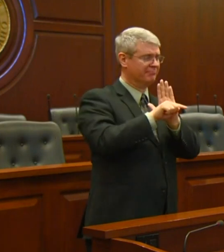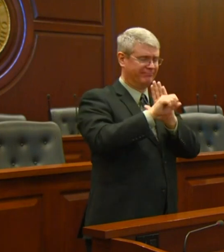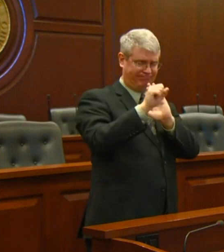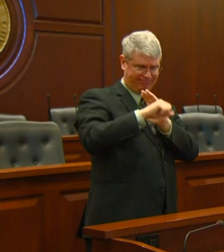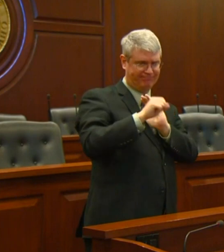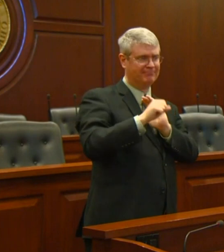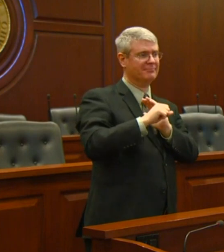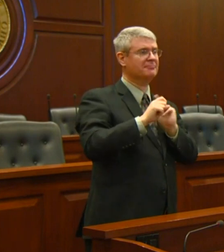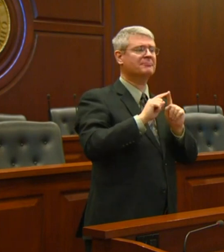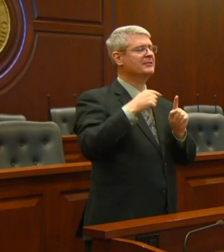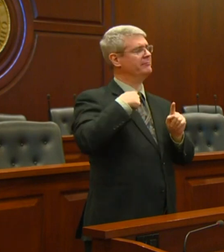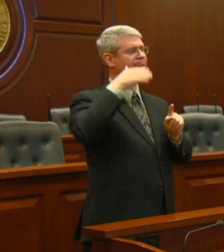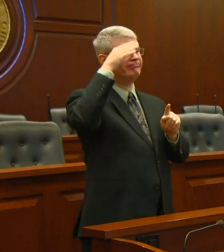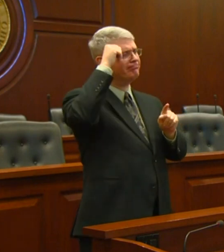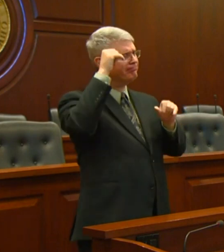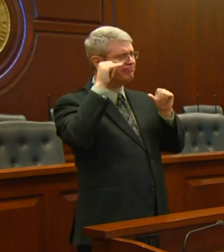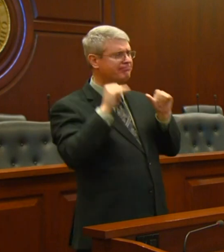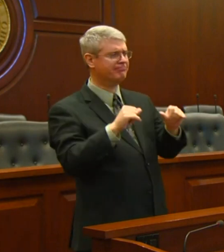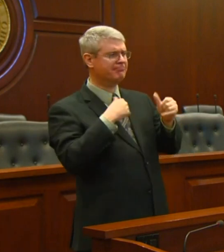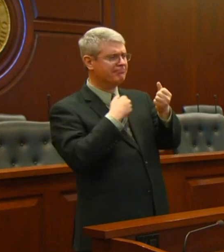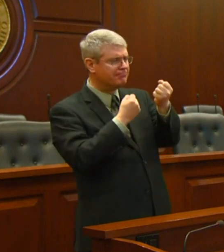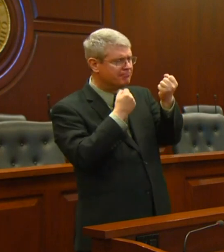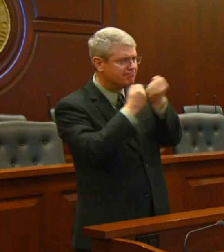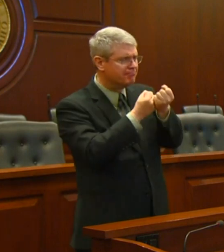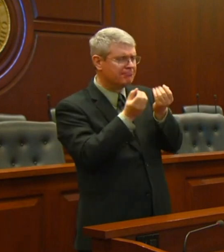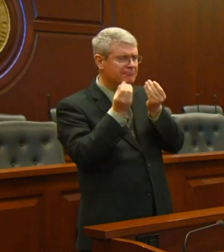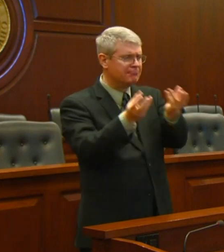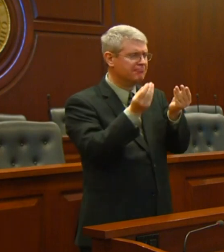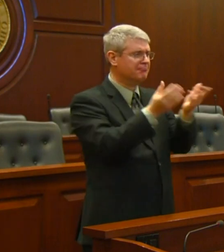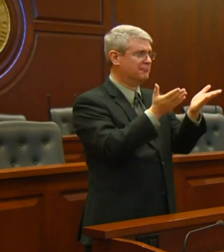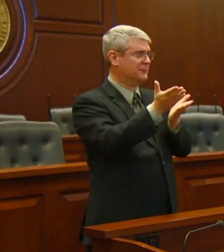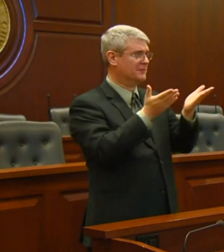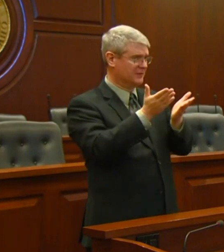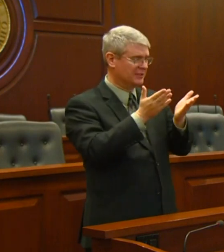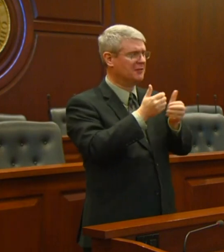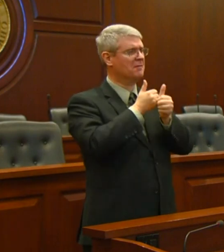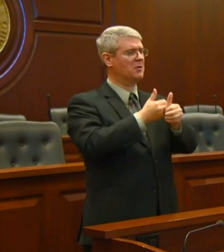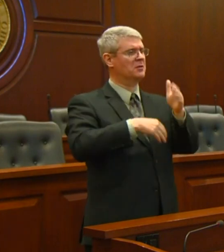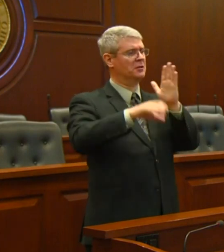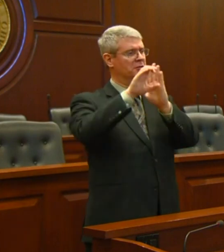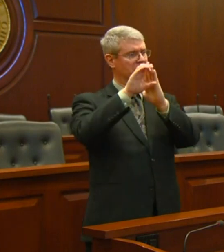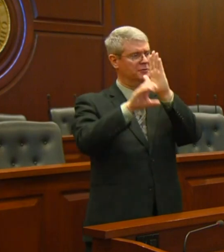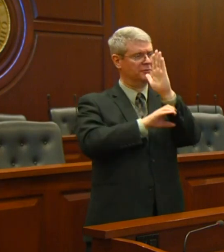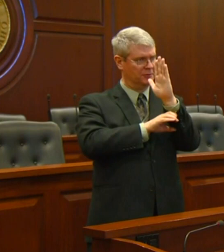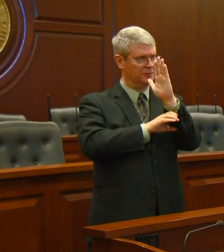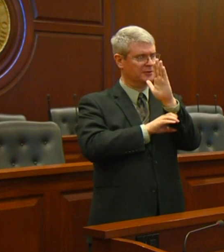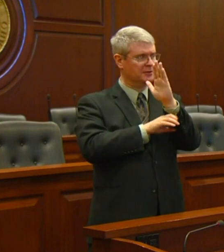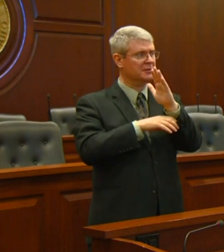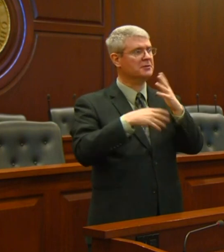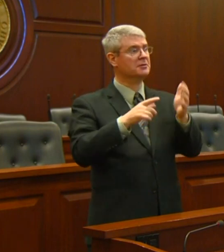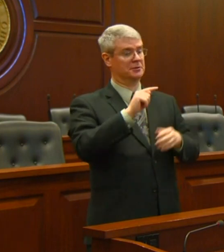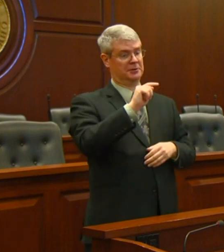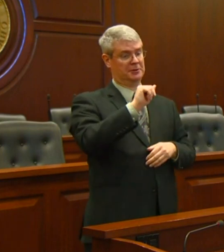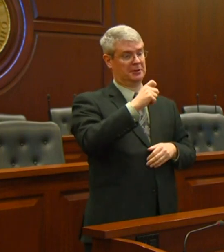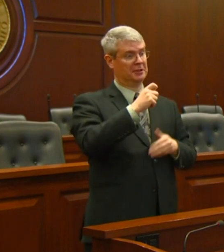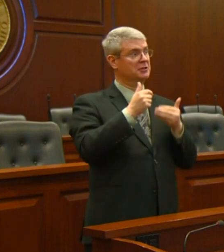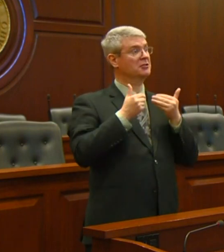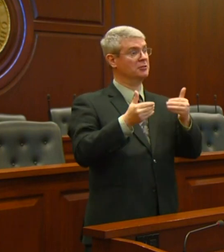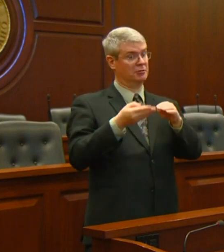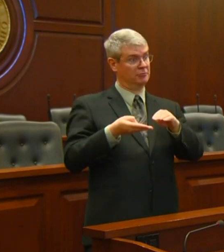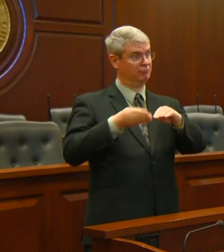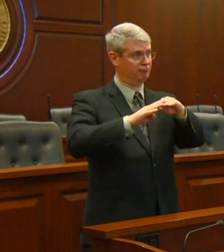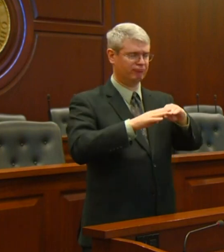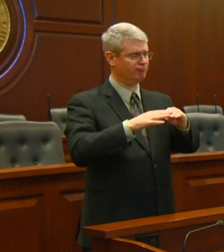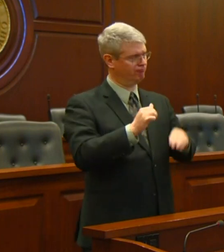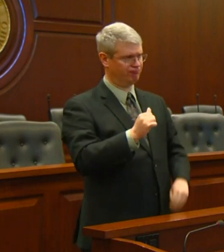for a balanced state budget without having to raise taxes. First off, I want to acknowledge and thank President